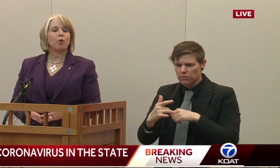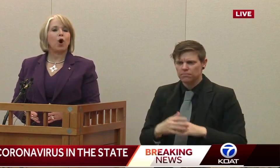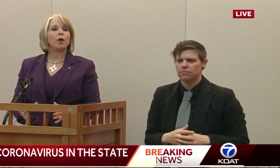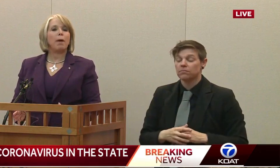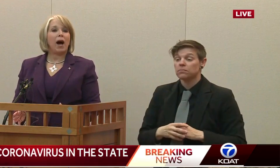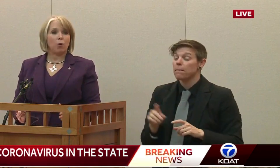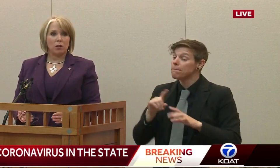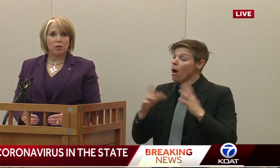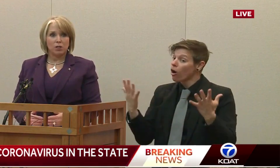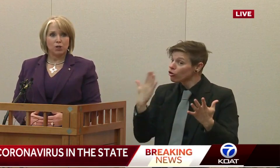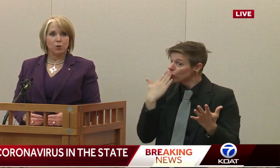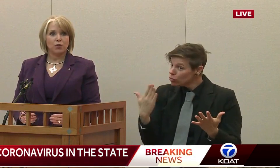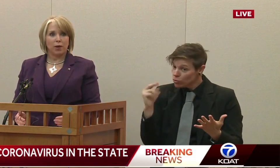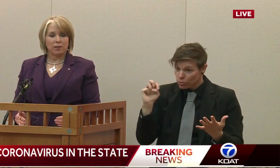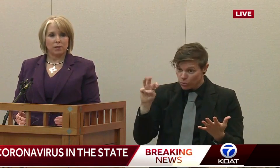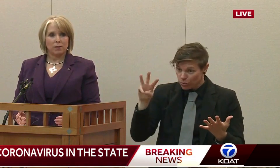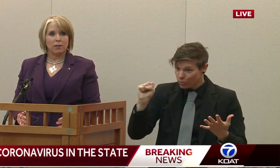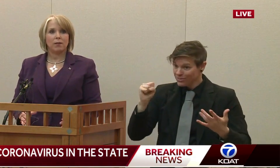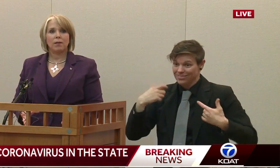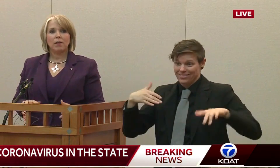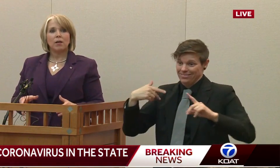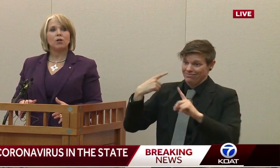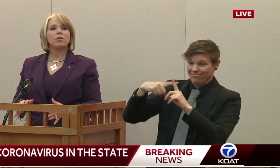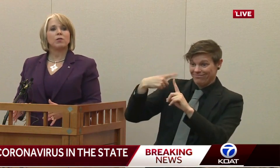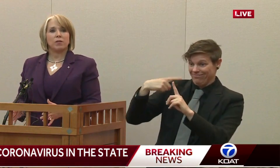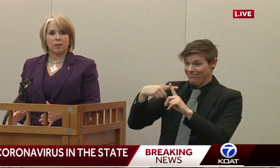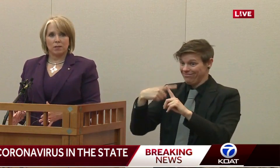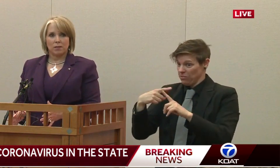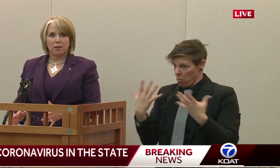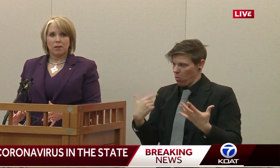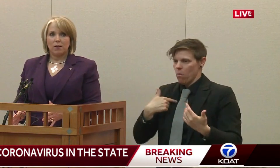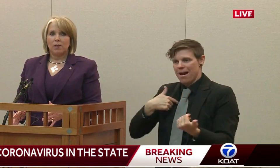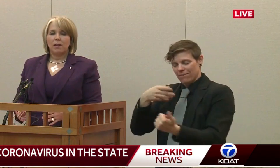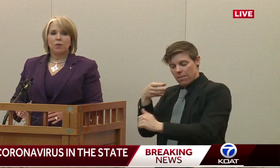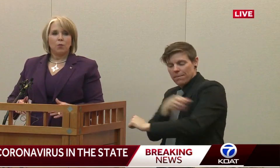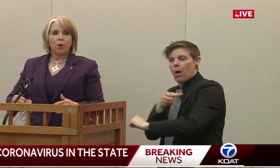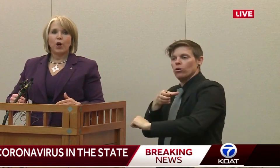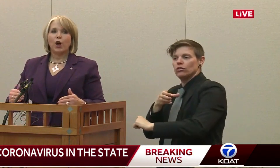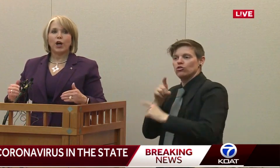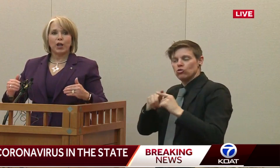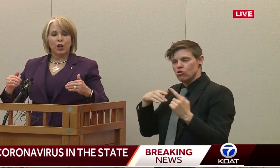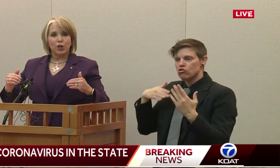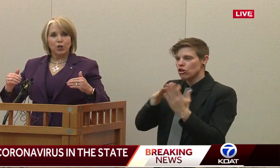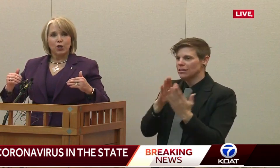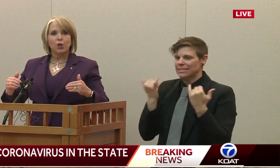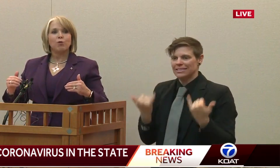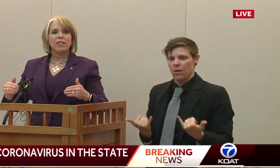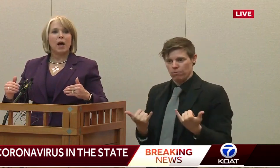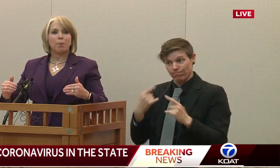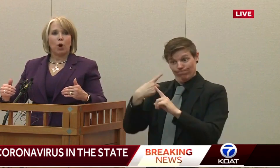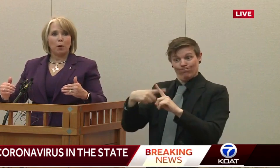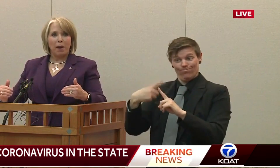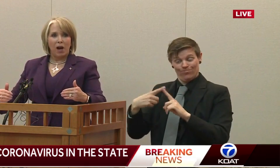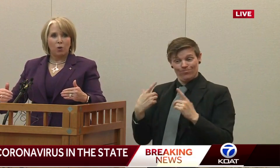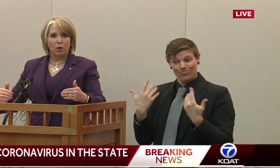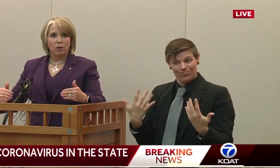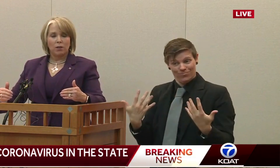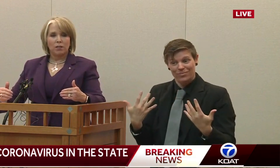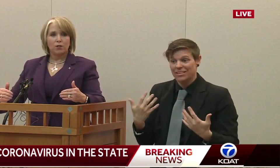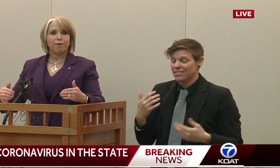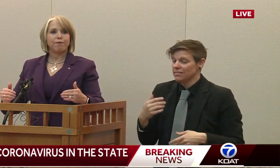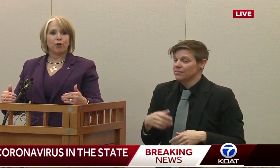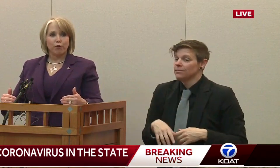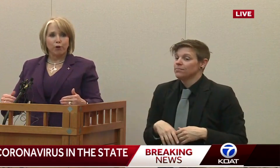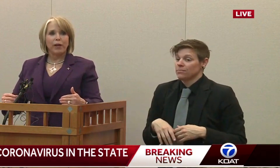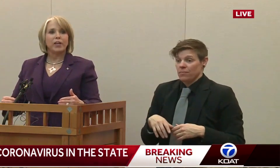we have broad power to address it. The good news is we aren't going to use that broad power